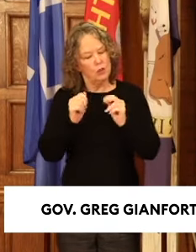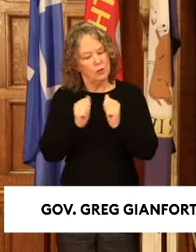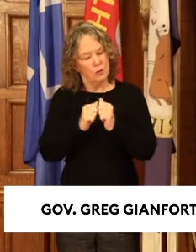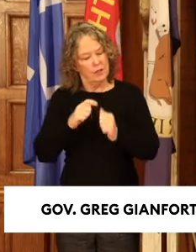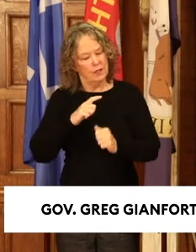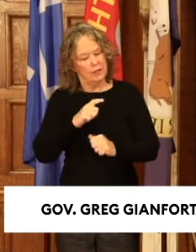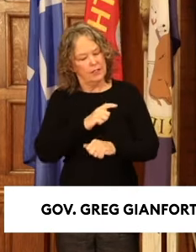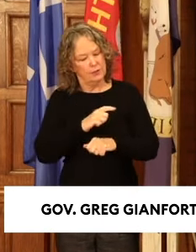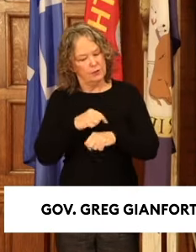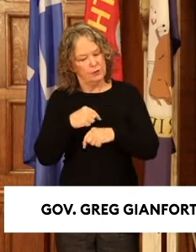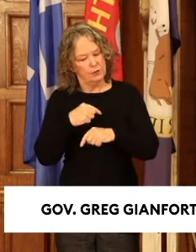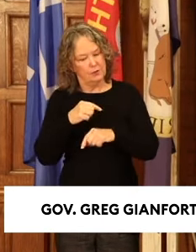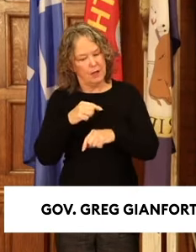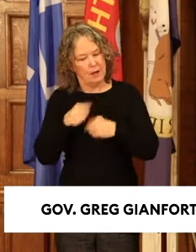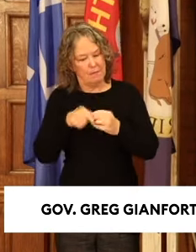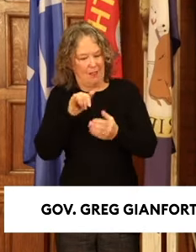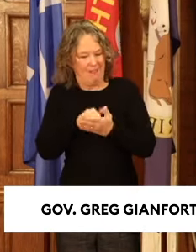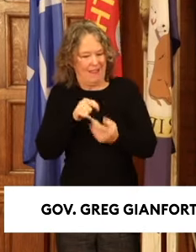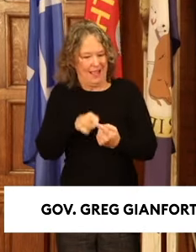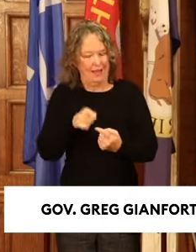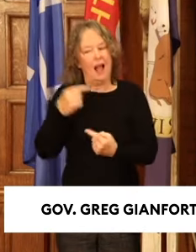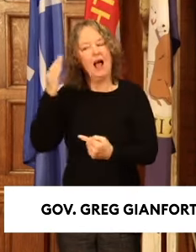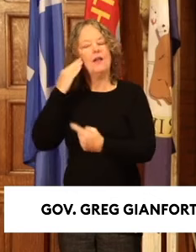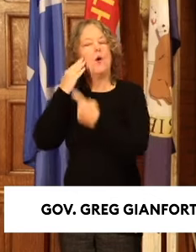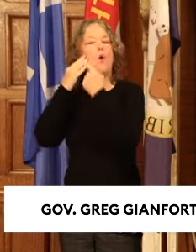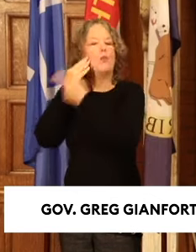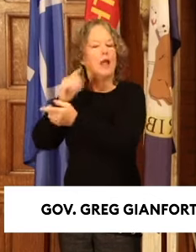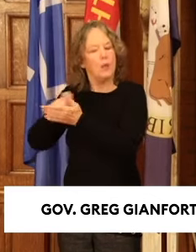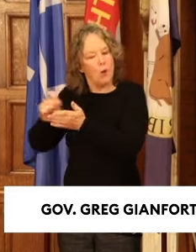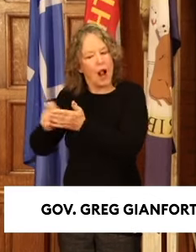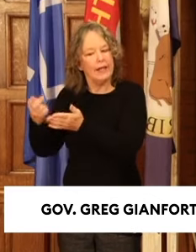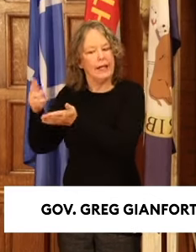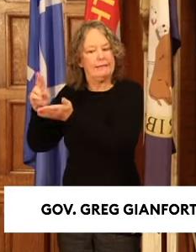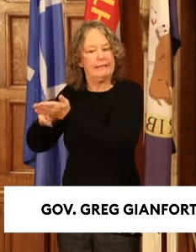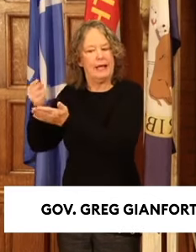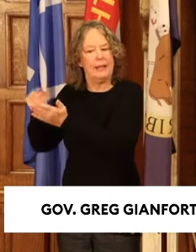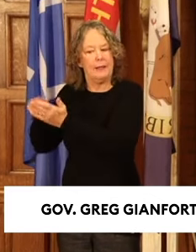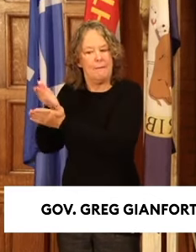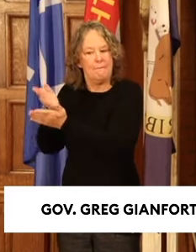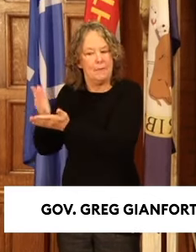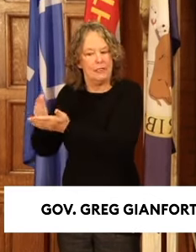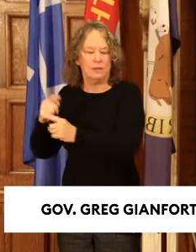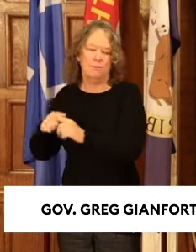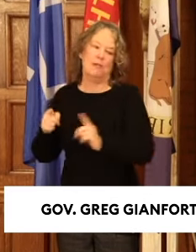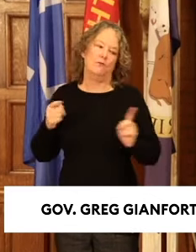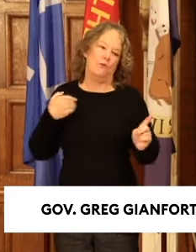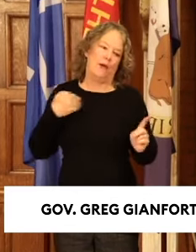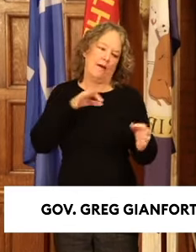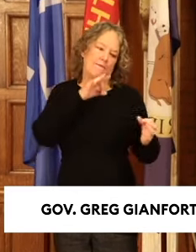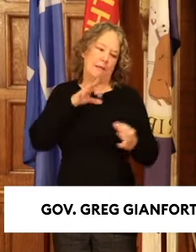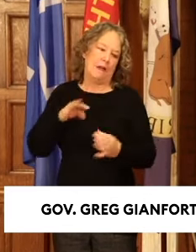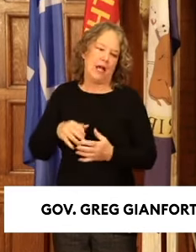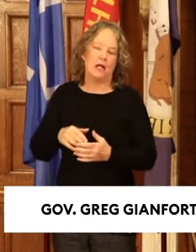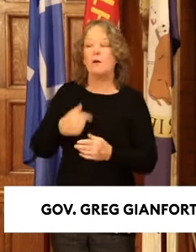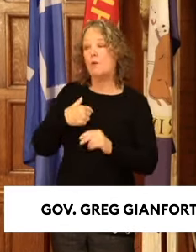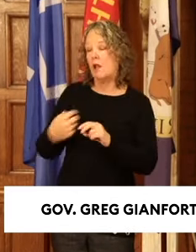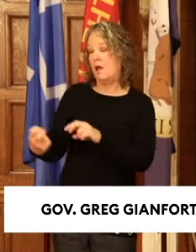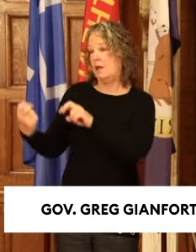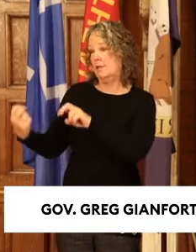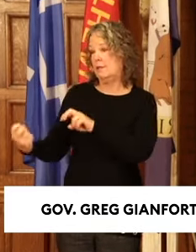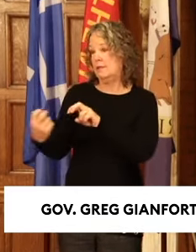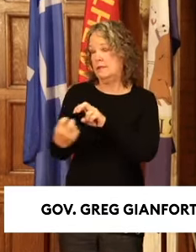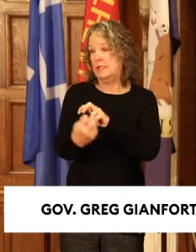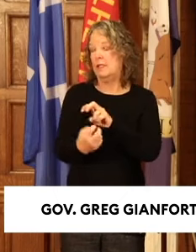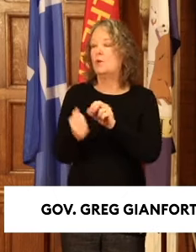legislature? Obviously, they write and sign the budget, but I imagine you are not just going to let them do that. Well, I sit down, personally, with